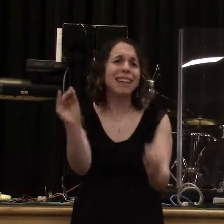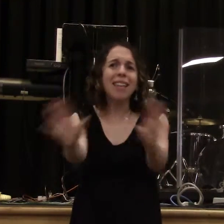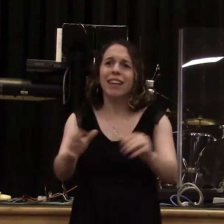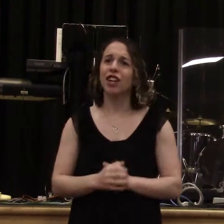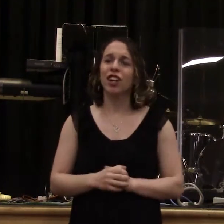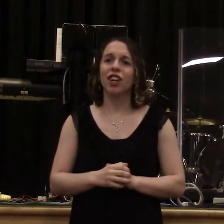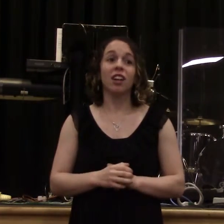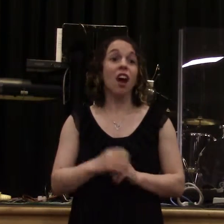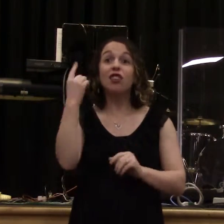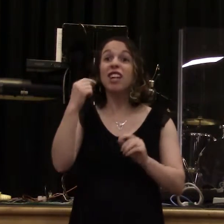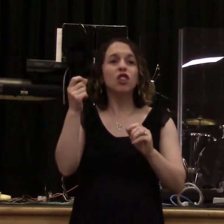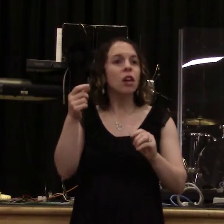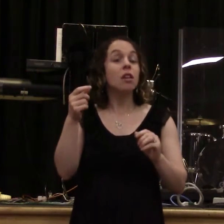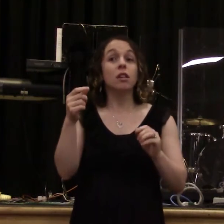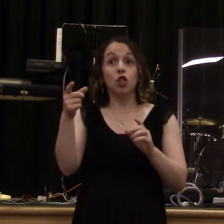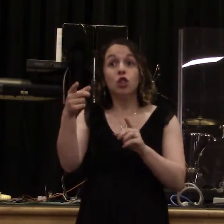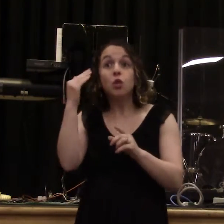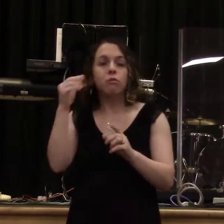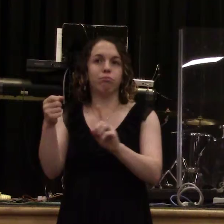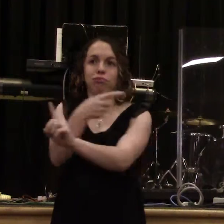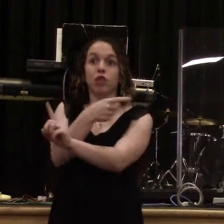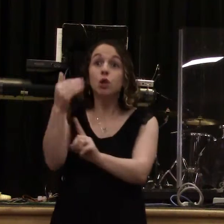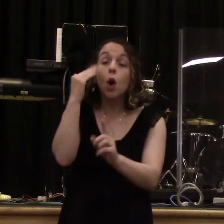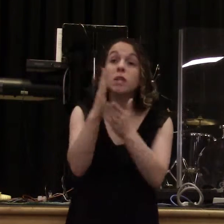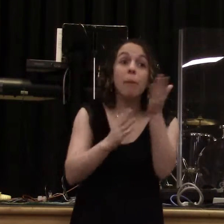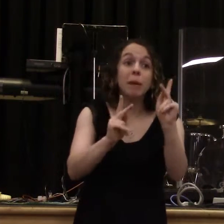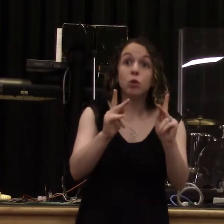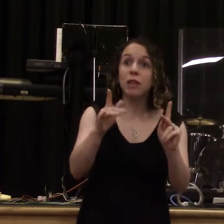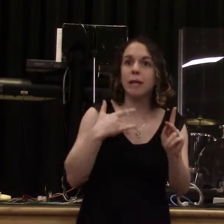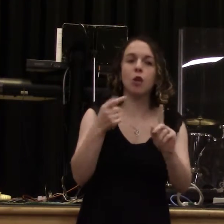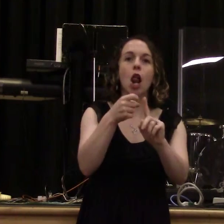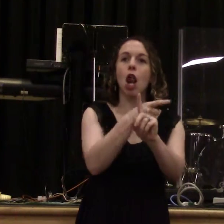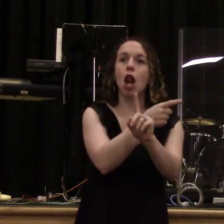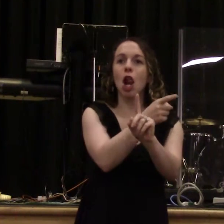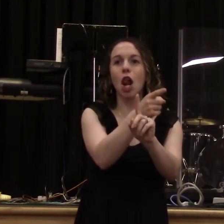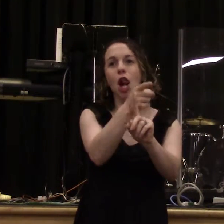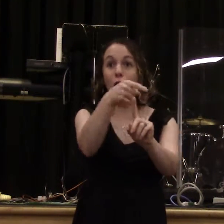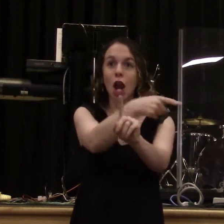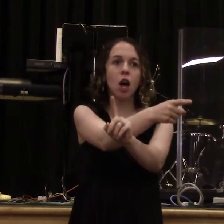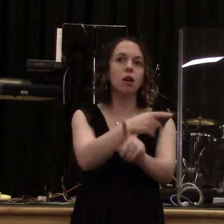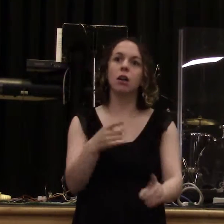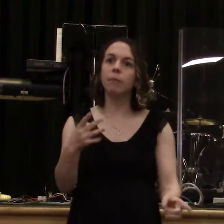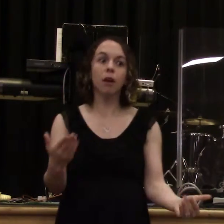the bush? You know what mean? You know they want to say something to you, but they want to be polite. Hey, when it comes to something wrong in your life, if